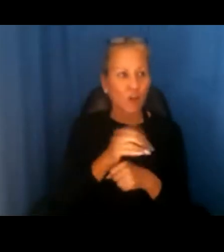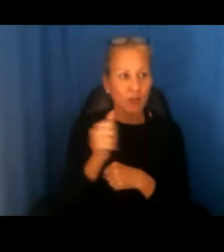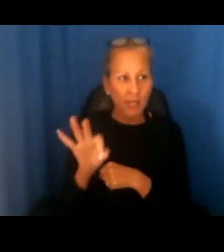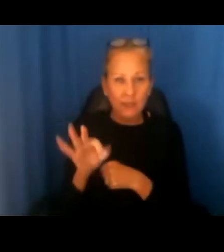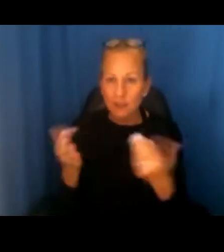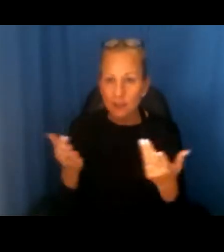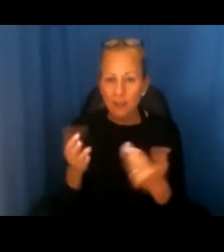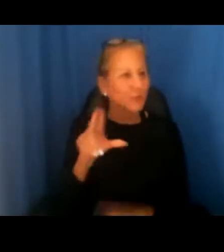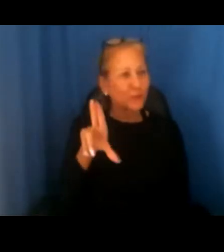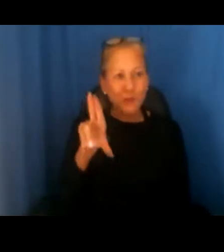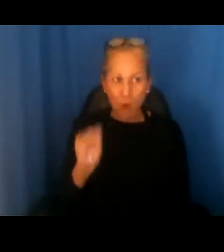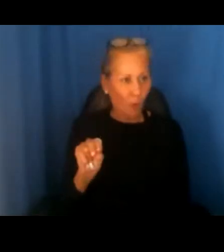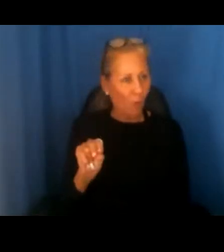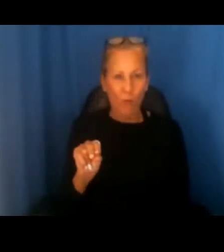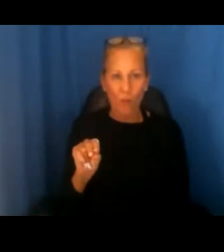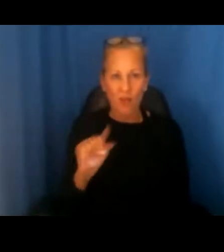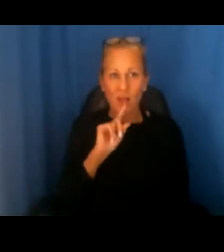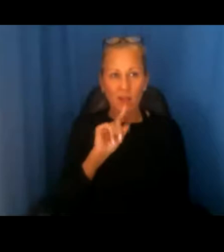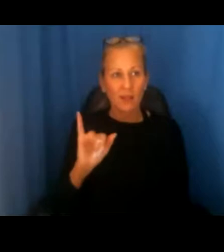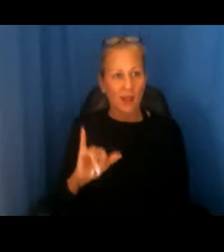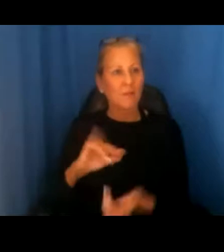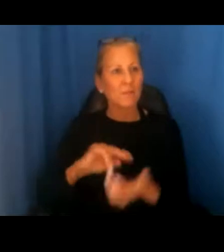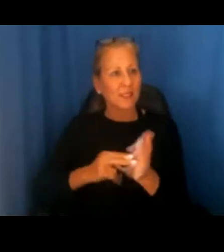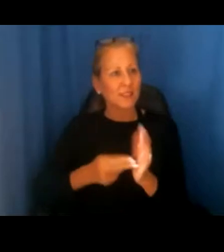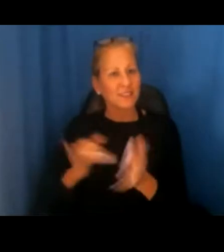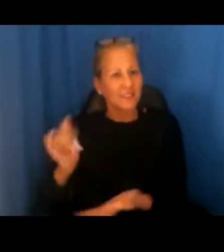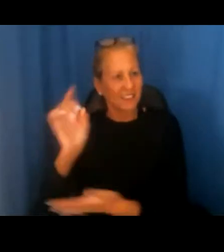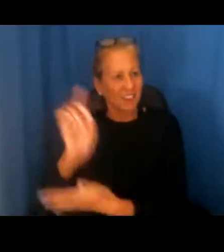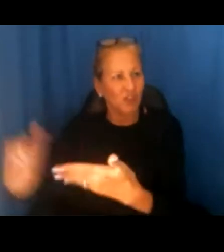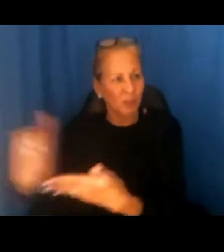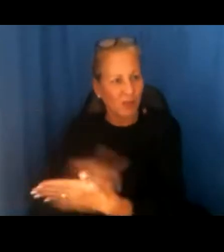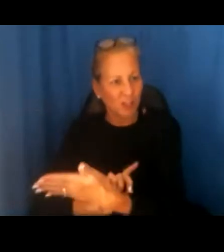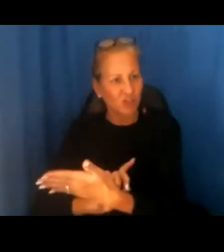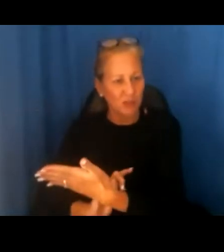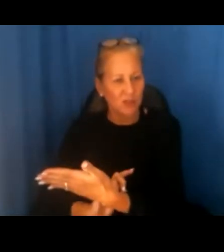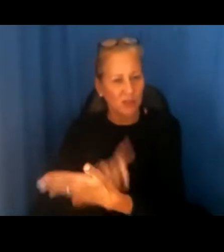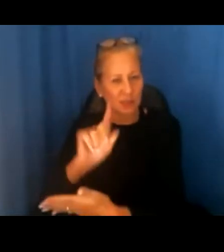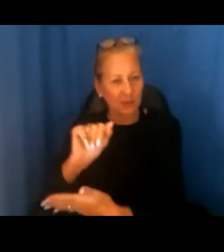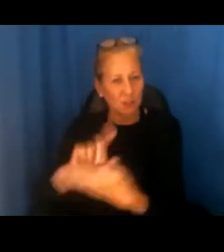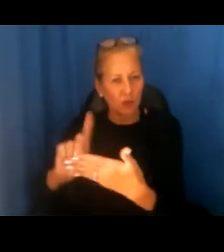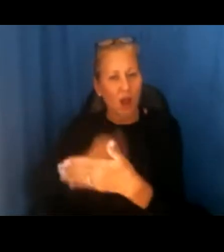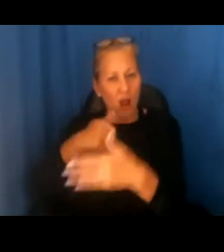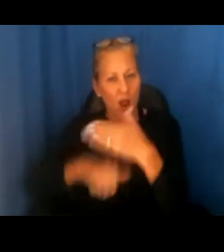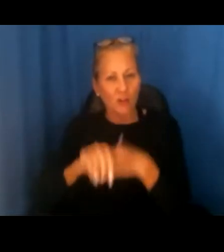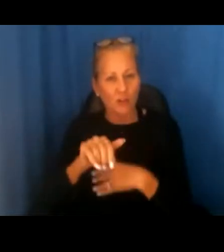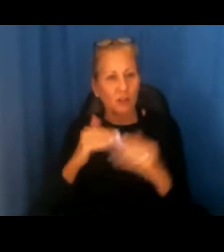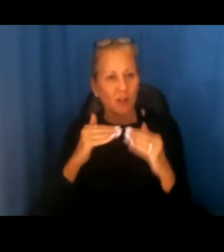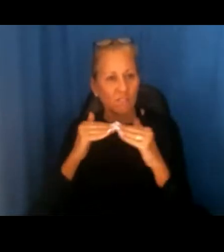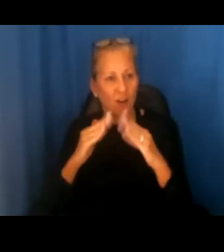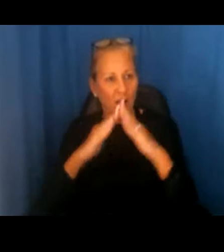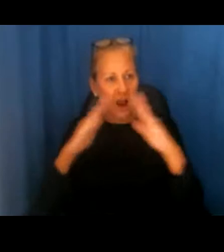No. That would implicate some type of disability discrimination under the Fair Housing Act.